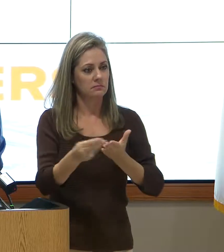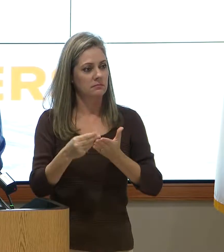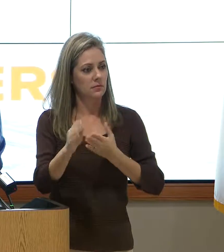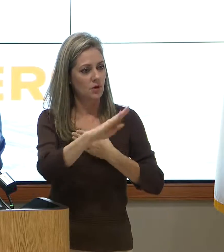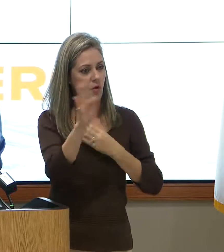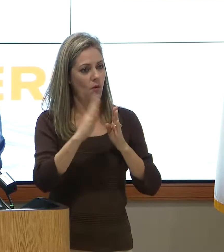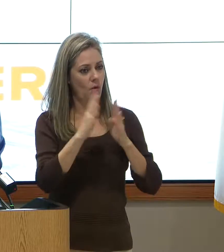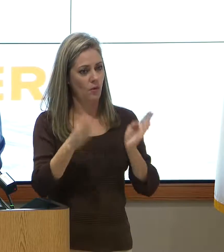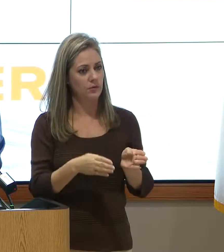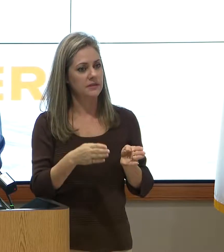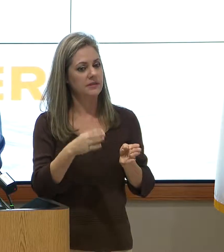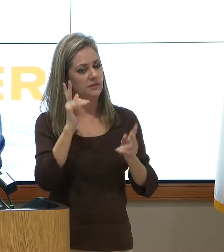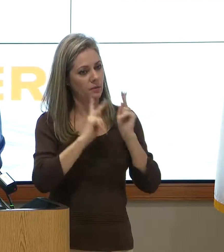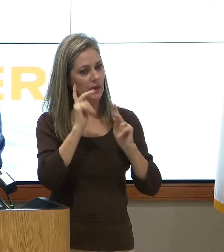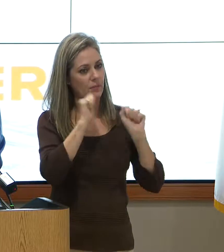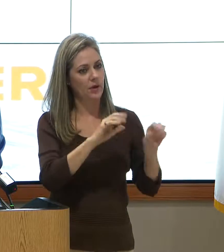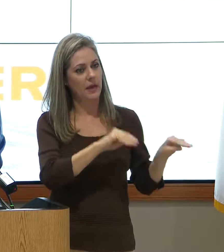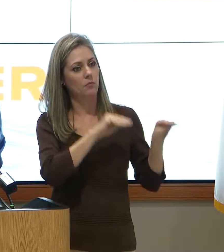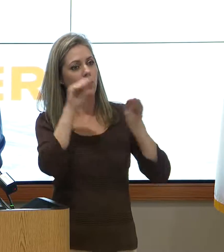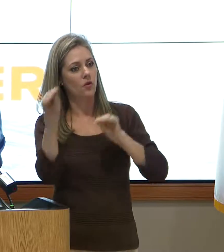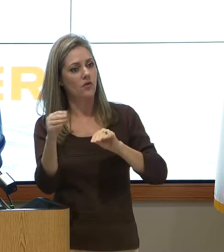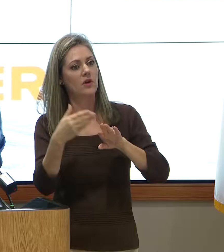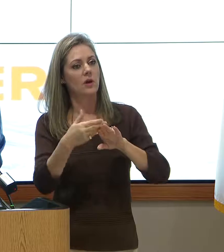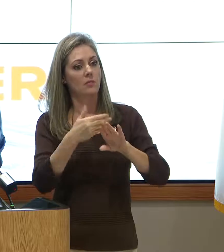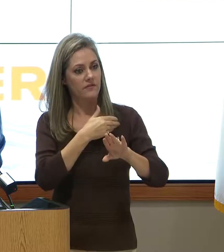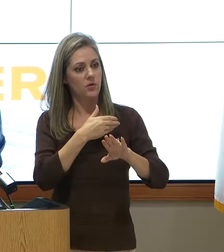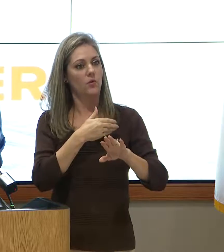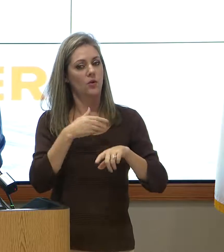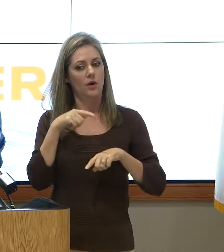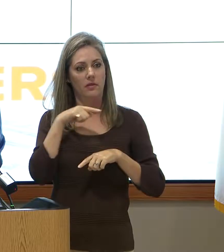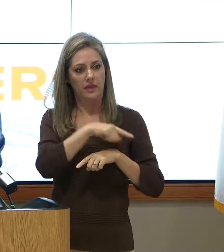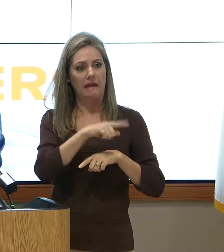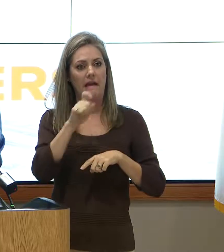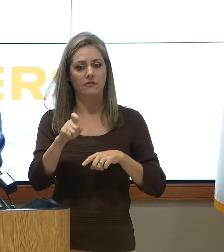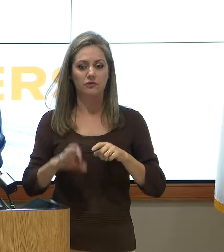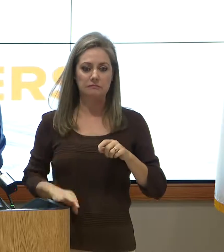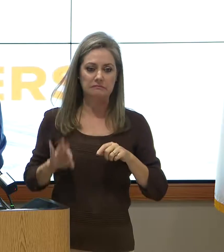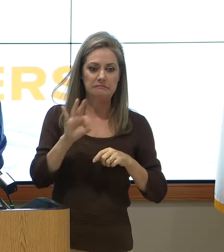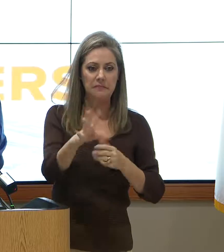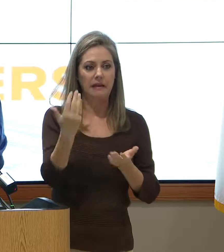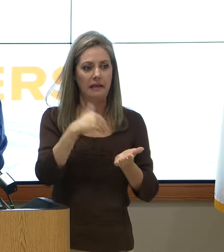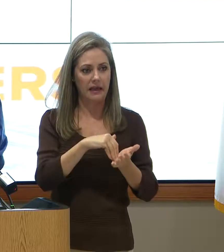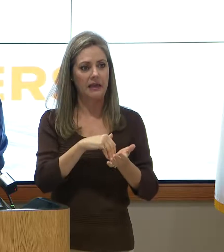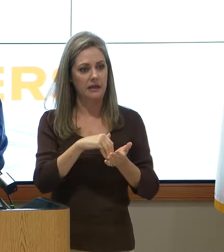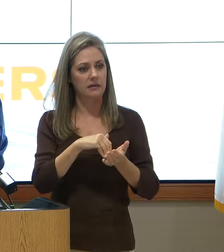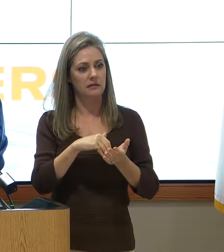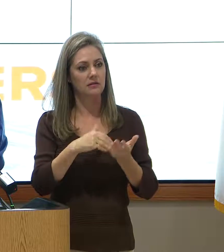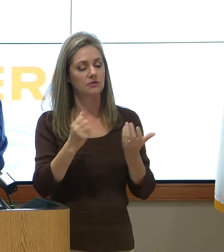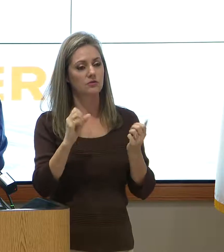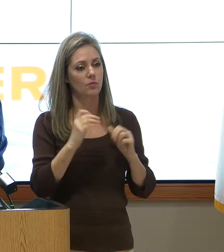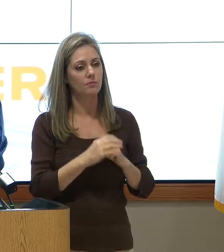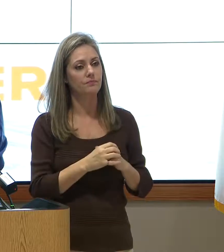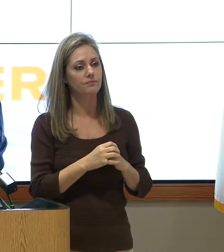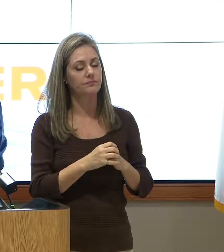get these residents relocated before significant reinvestment is made back in these homes that ultimately will get bought out underneath the program.